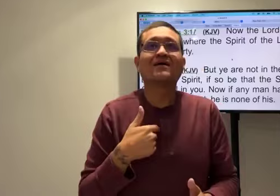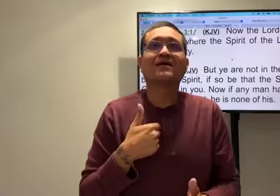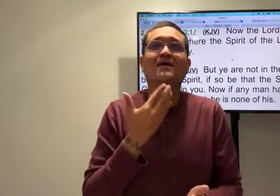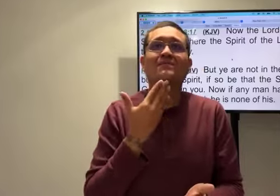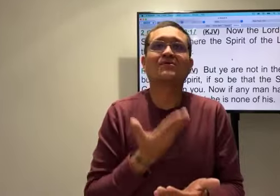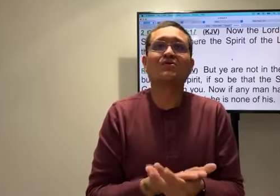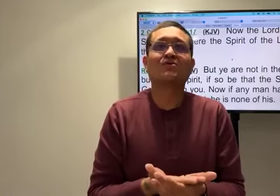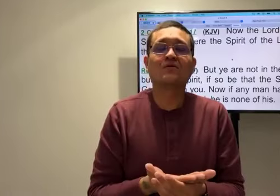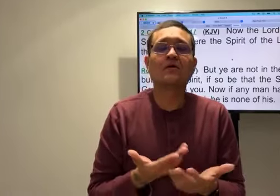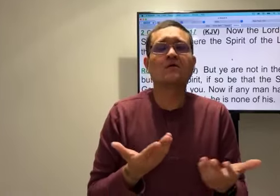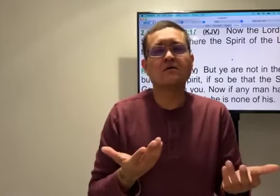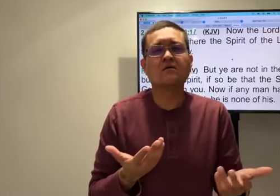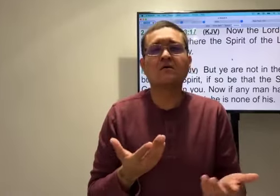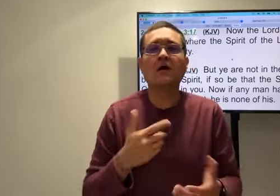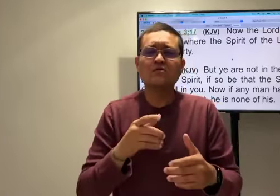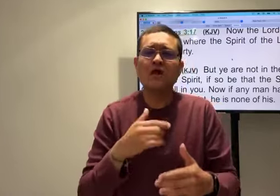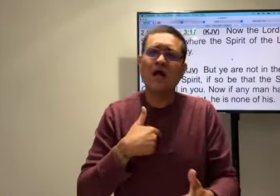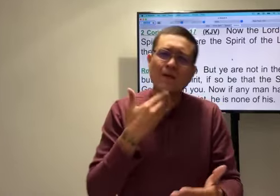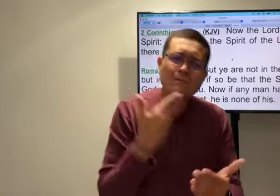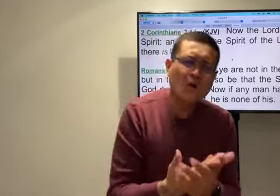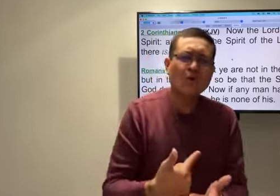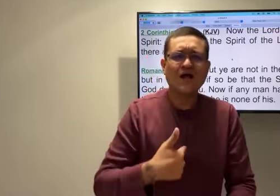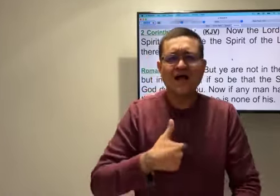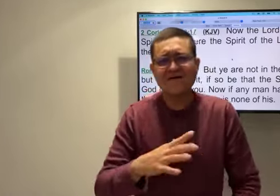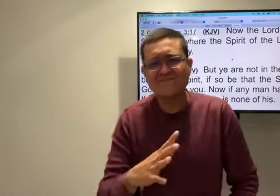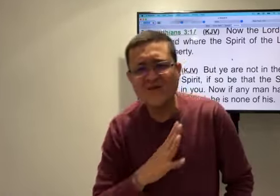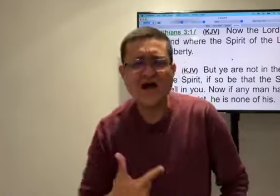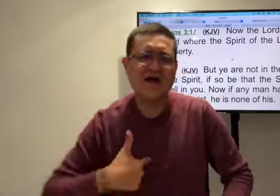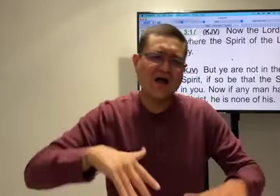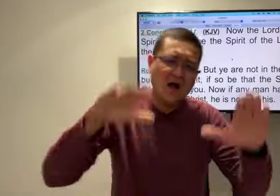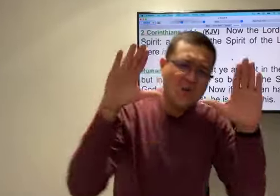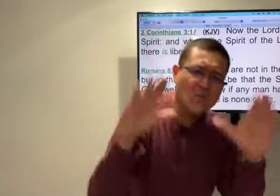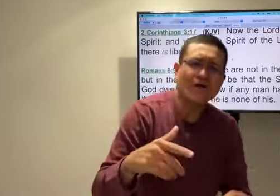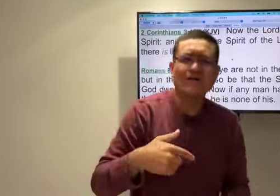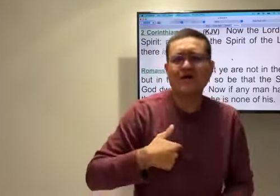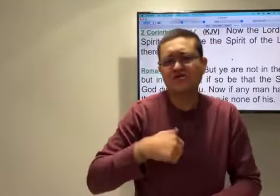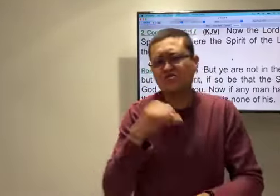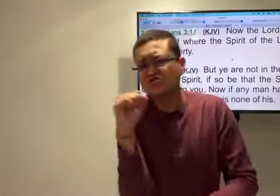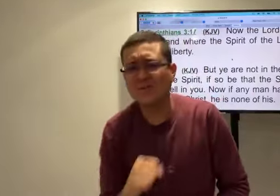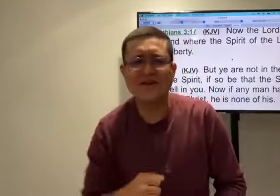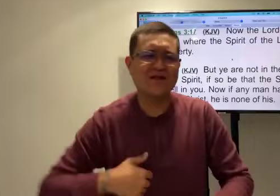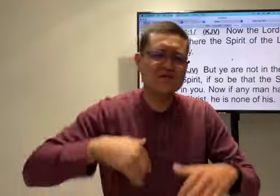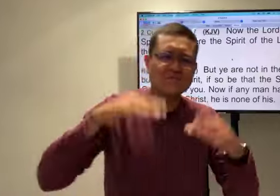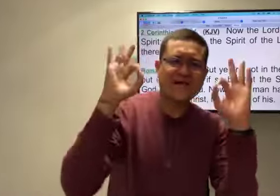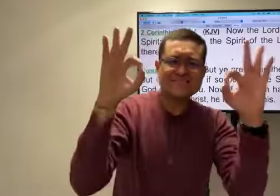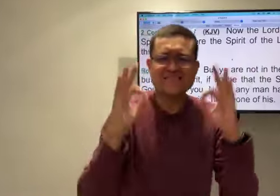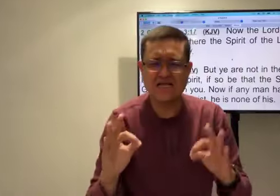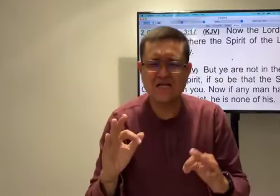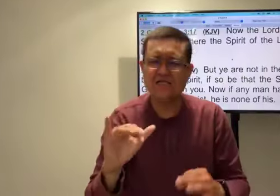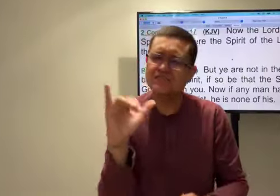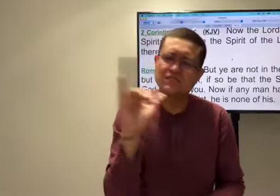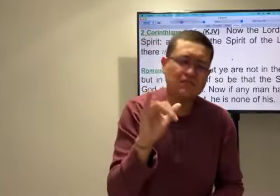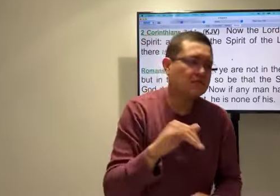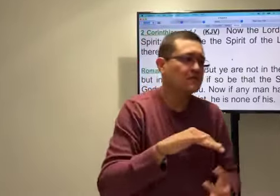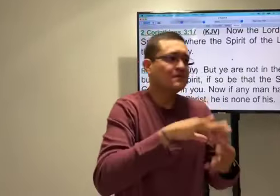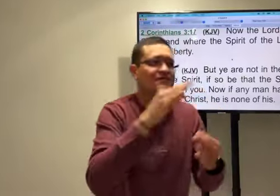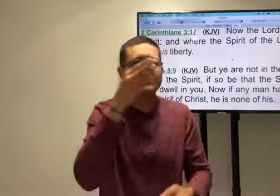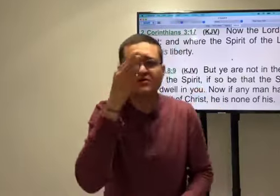He wants to impress you. He's all these different things to us. He's our Lord. Our Savior. Our God. Our